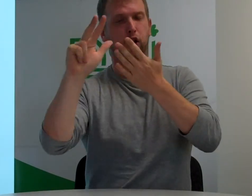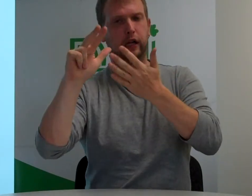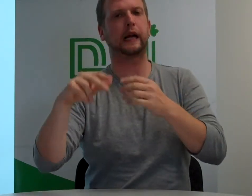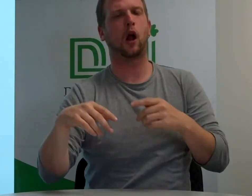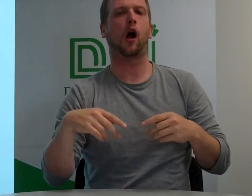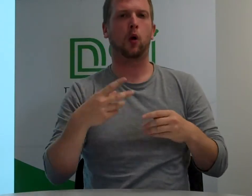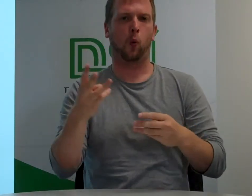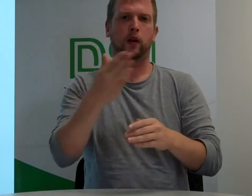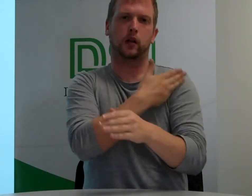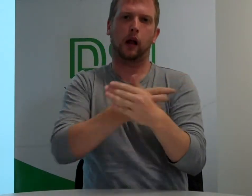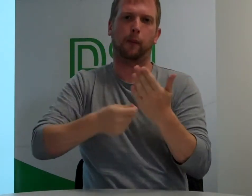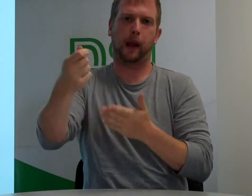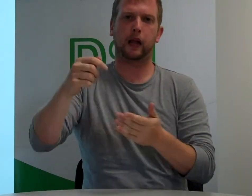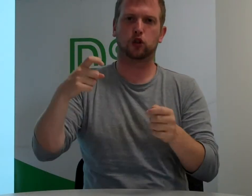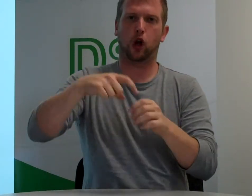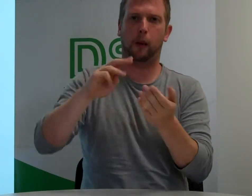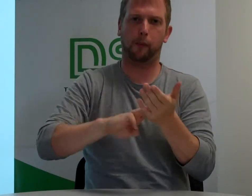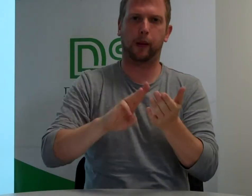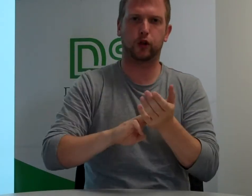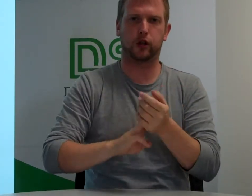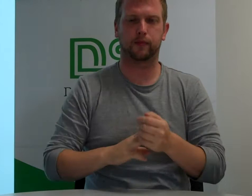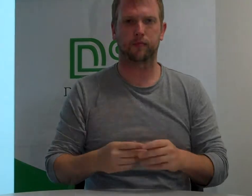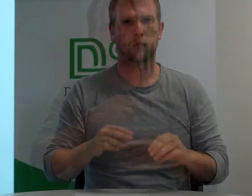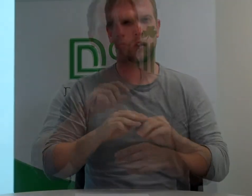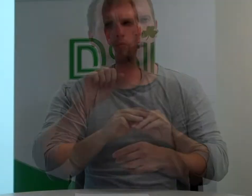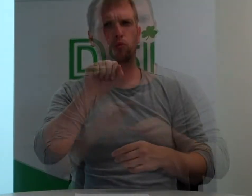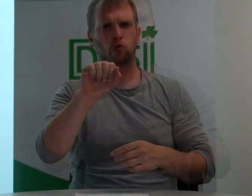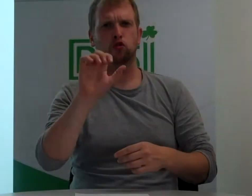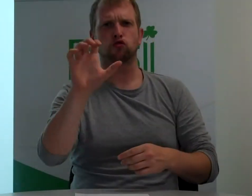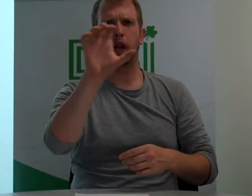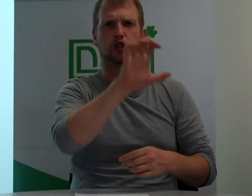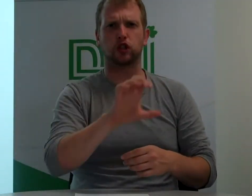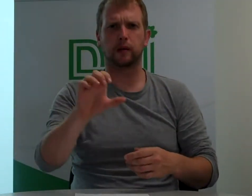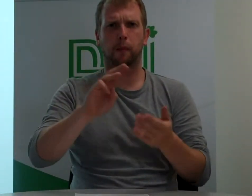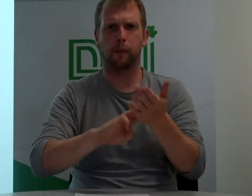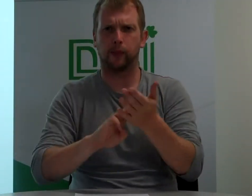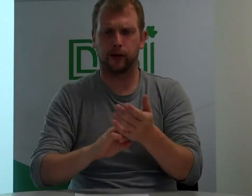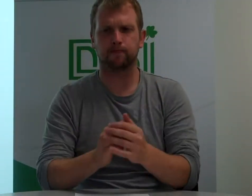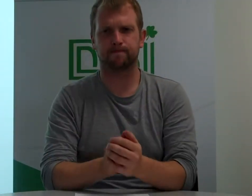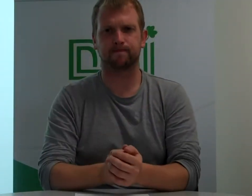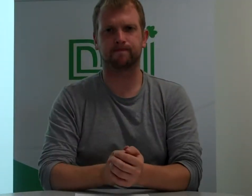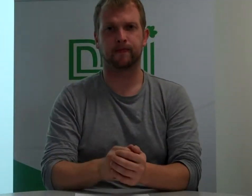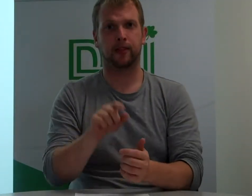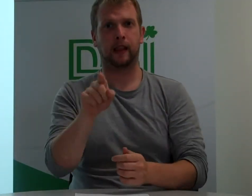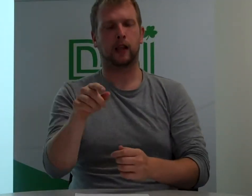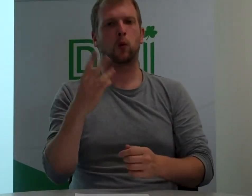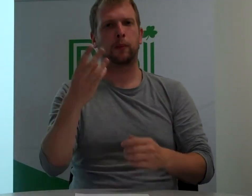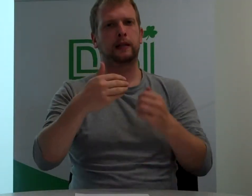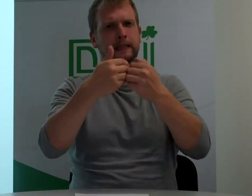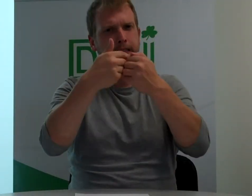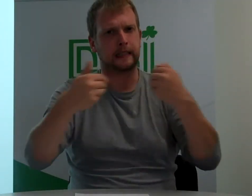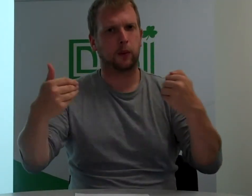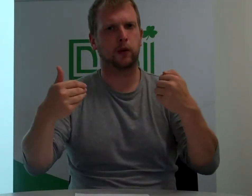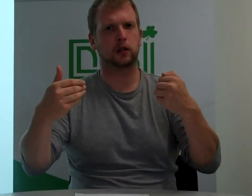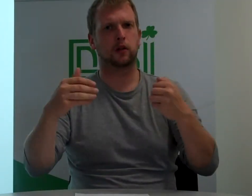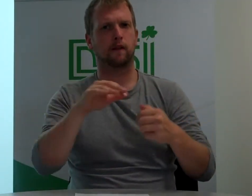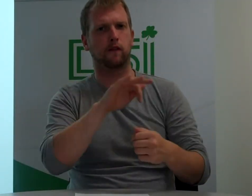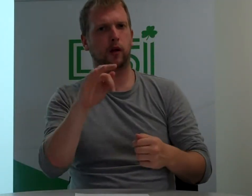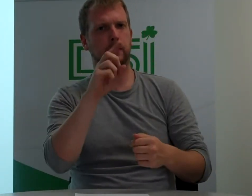13. John Rachel, 19. Please remember, the person from